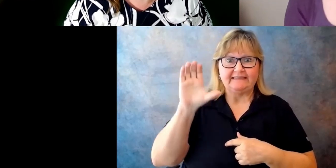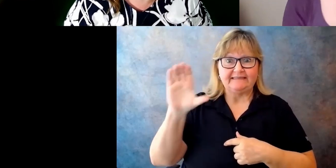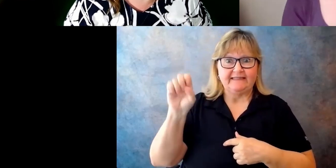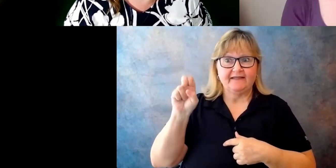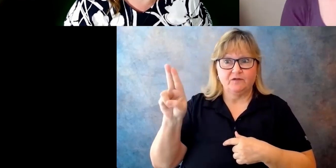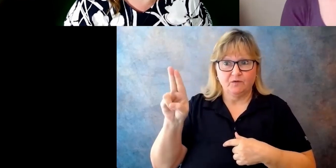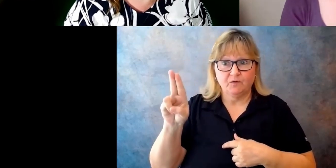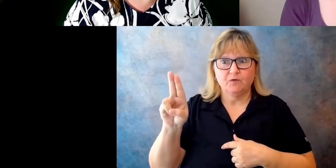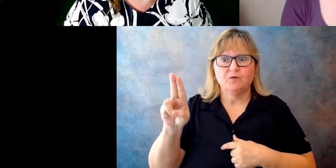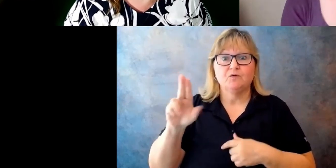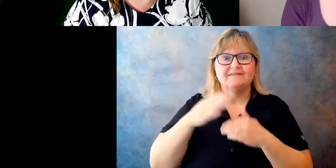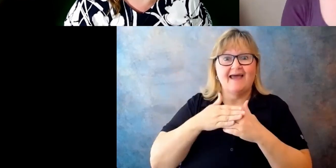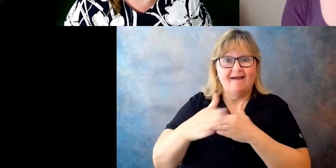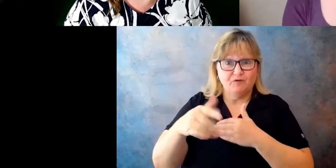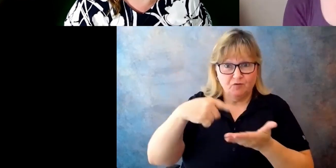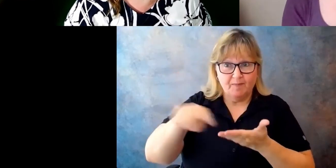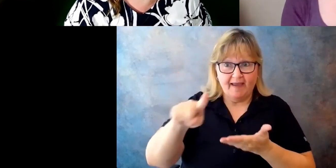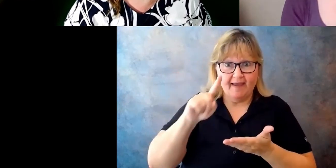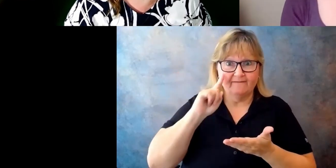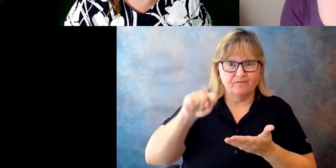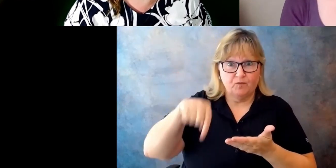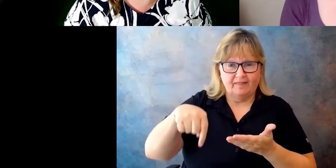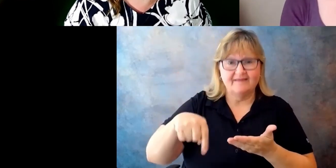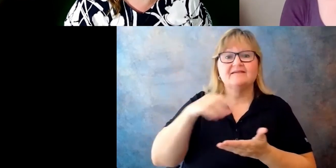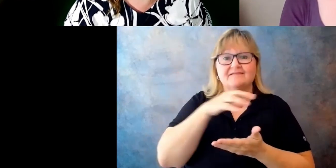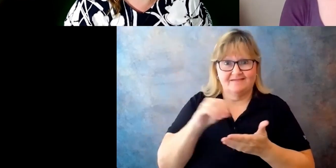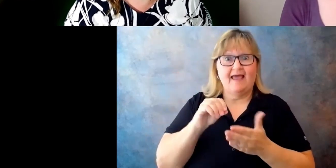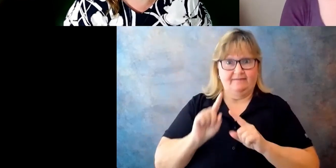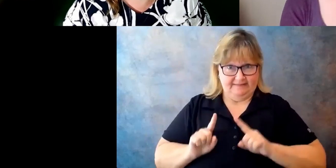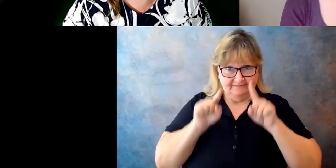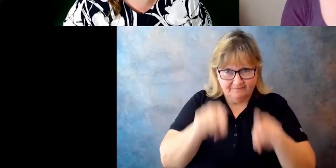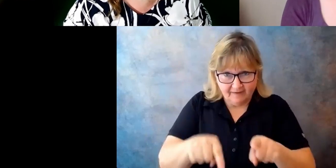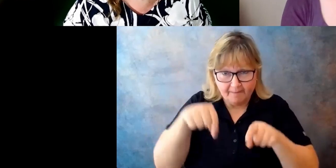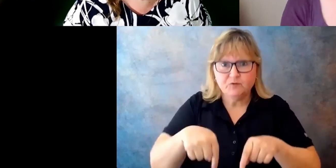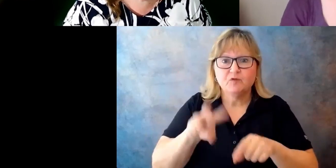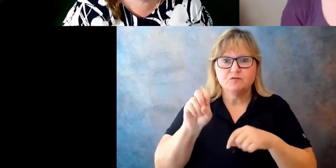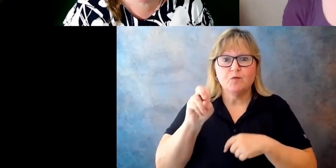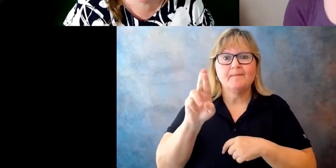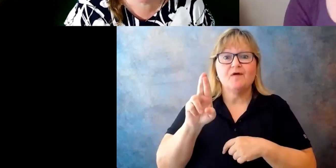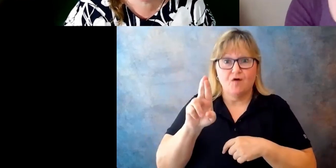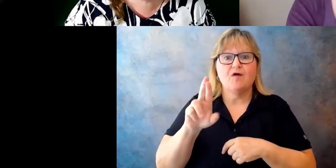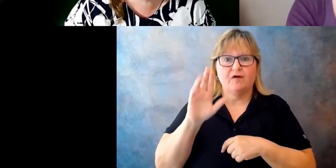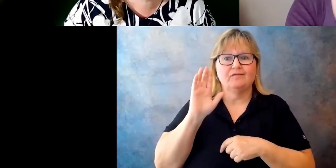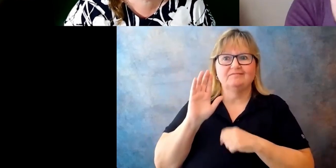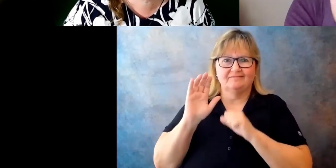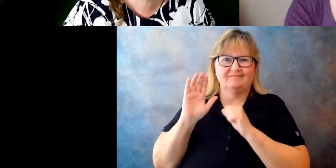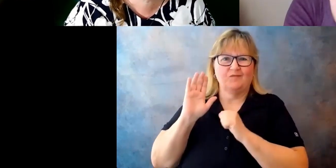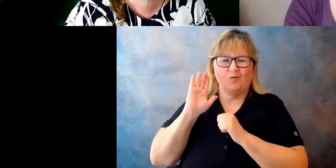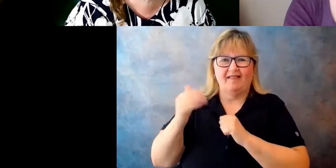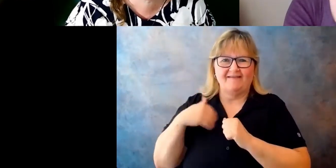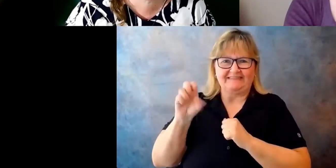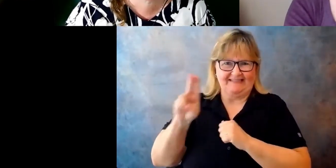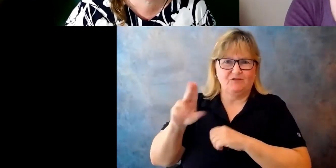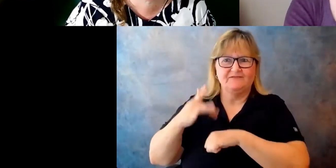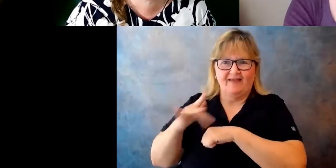for the session fee and attend the webinar, you'll be eligible for those. After the Ability Series is complete, you'll be issued a CEU